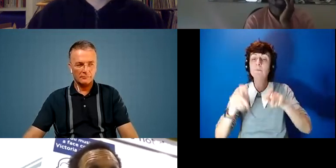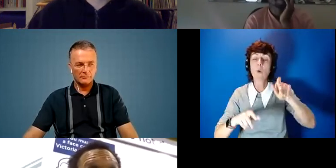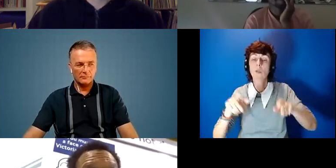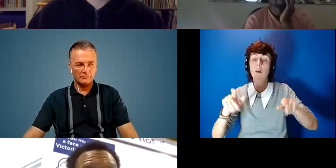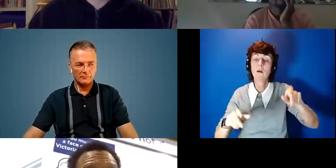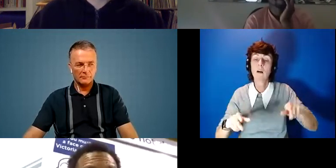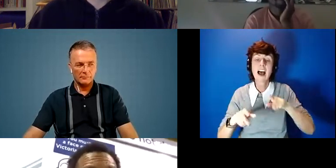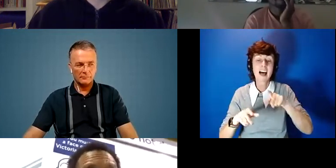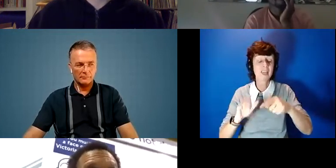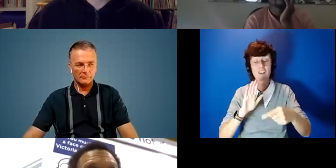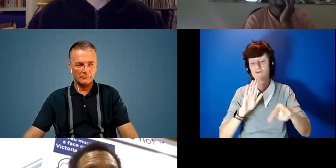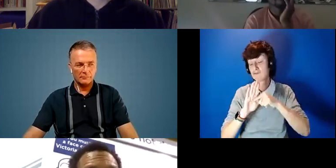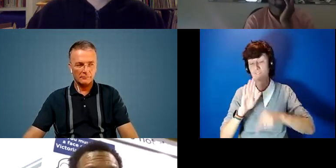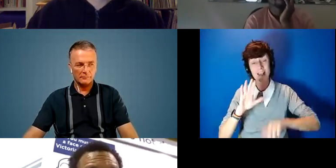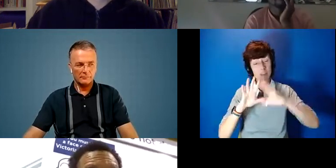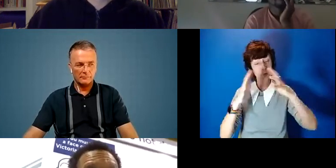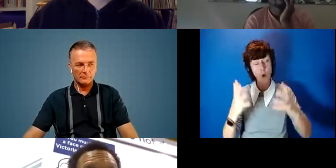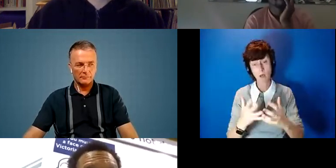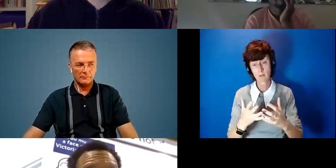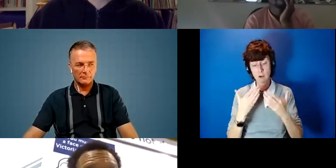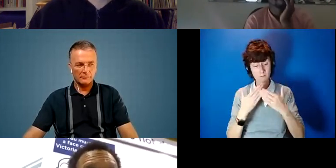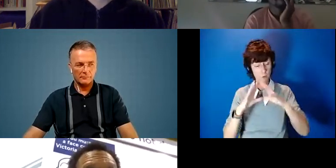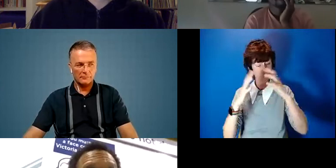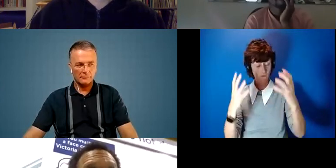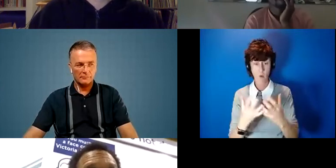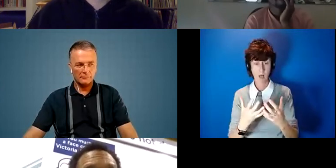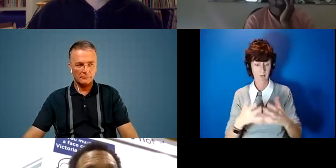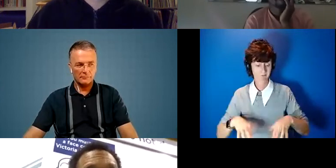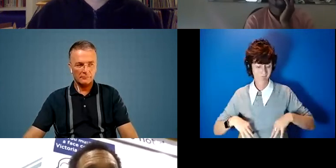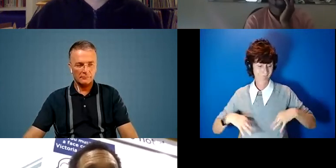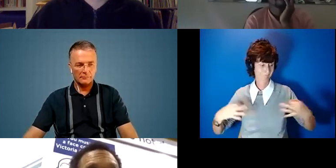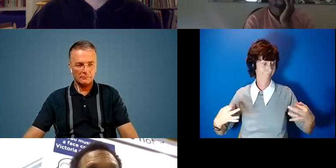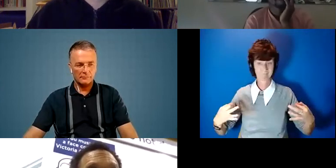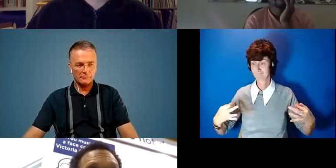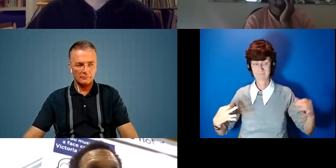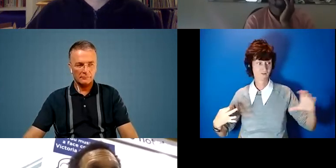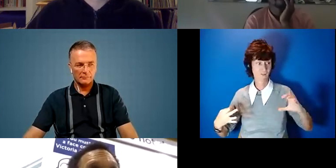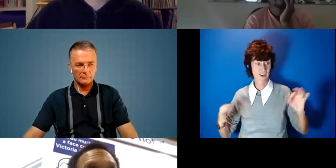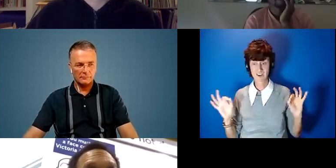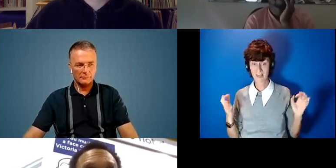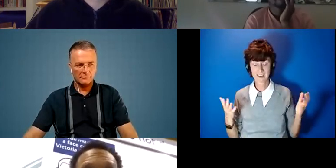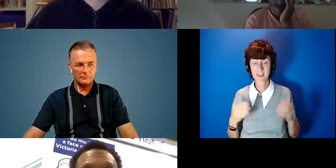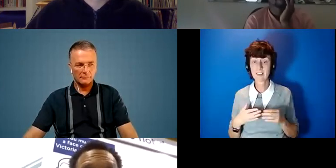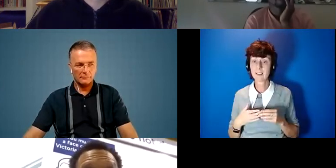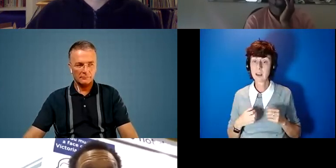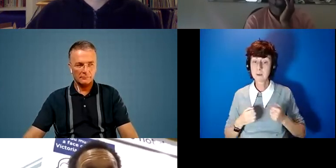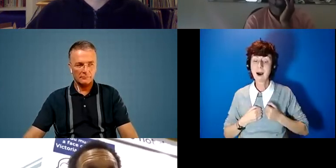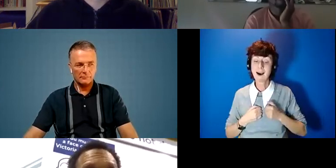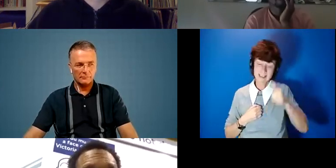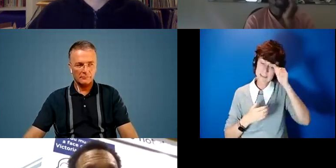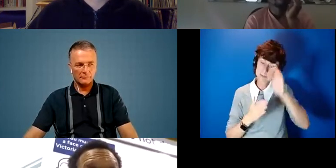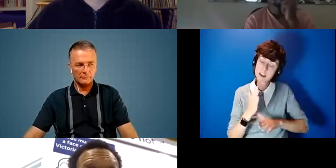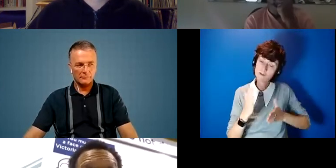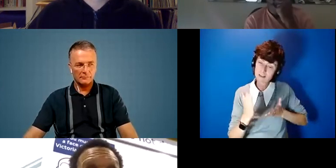majority of the world so they don't have resources so funding so again um my experience being dyslexic is that